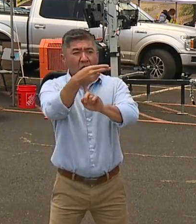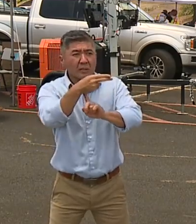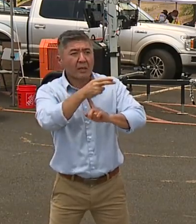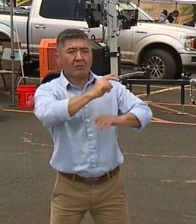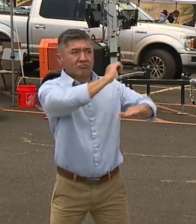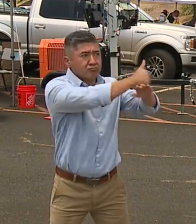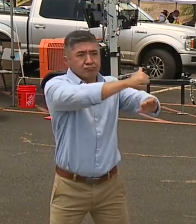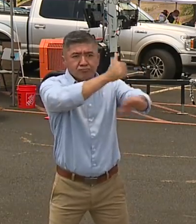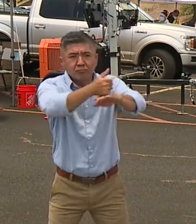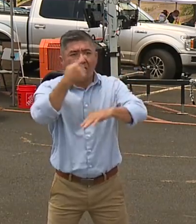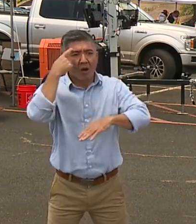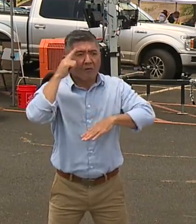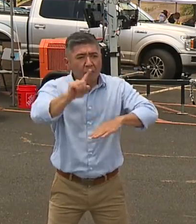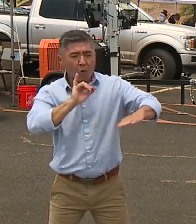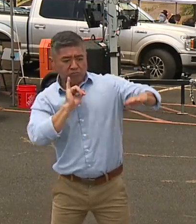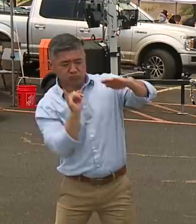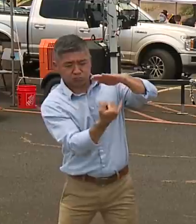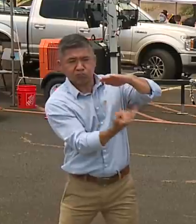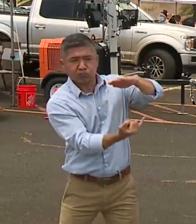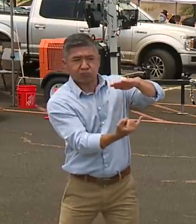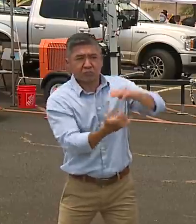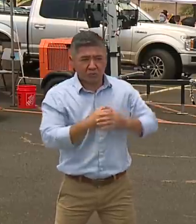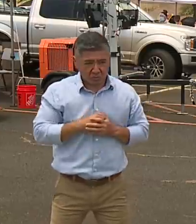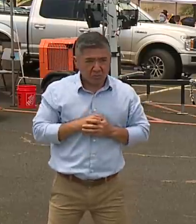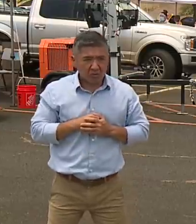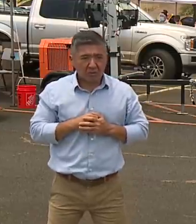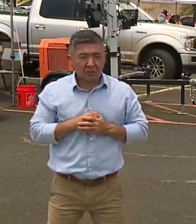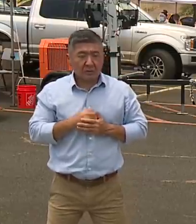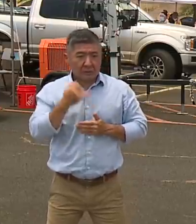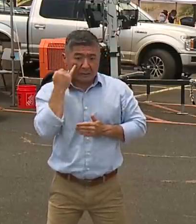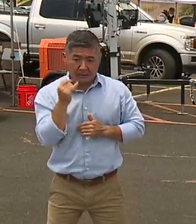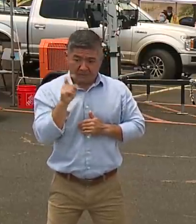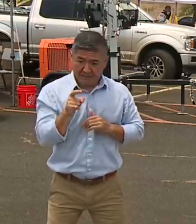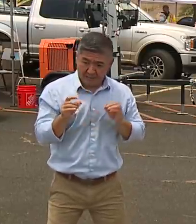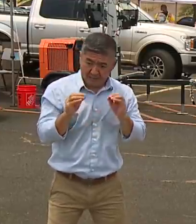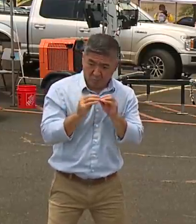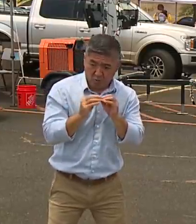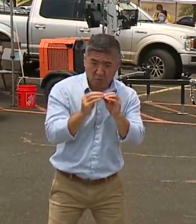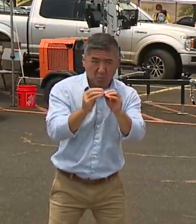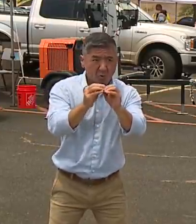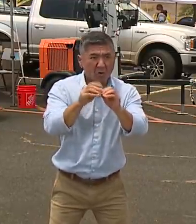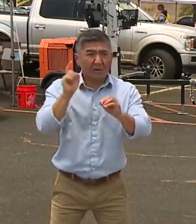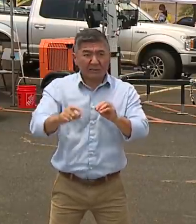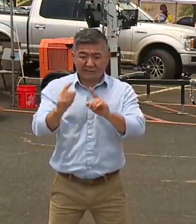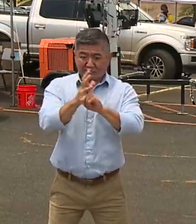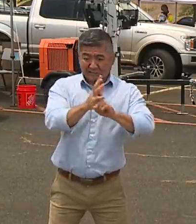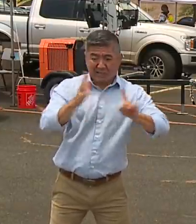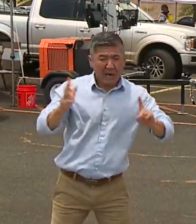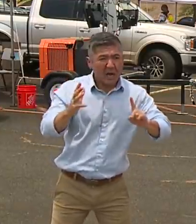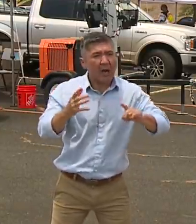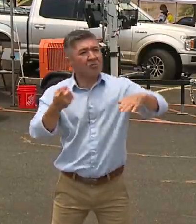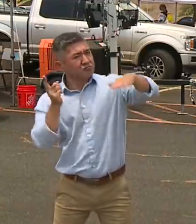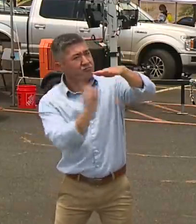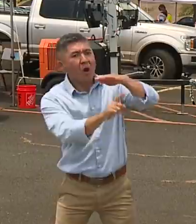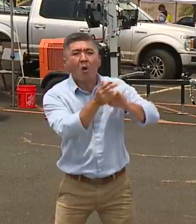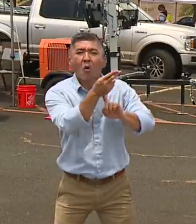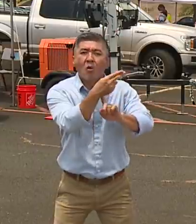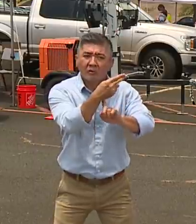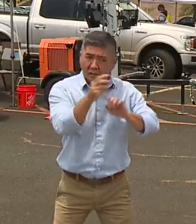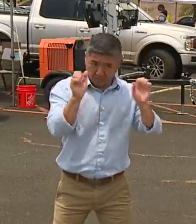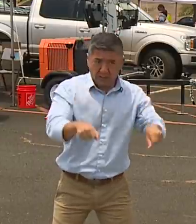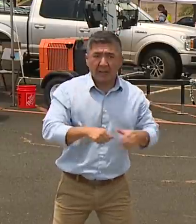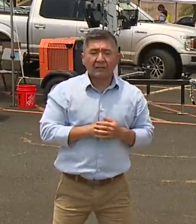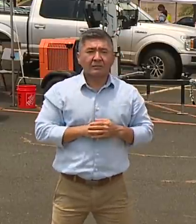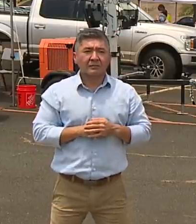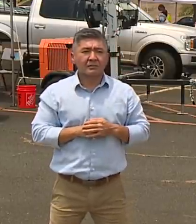but we're going to be looking for rooms and adding them as the demand is there for greater capacity because we have to quarantine folks. We need to do this